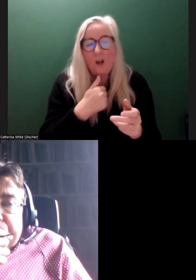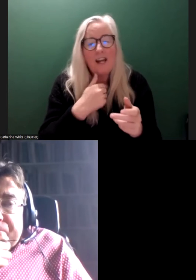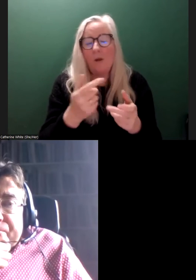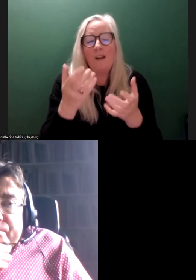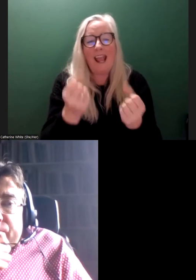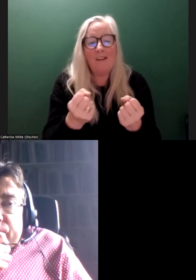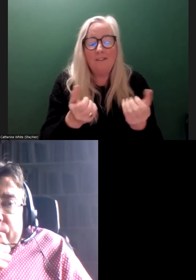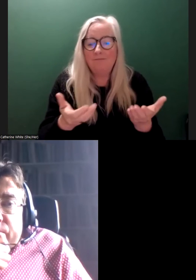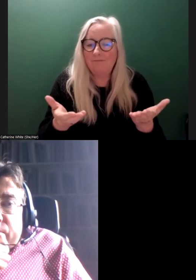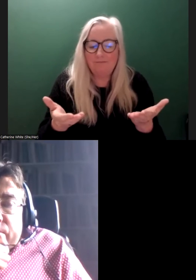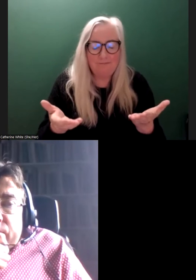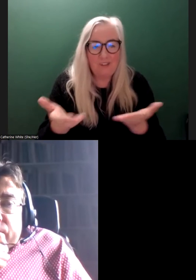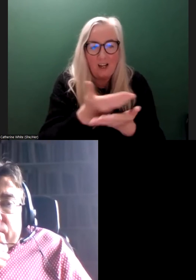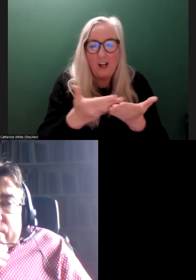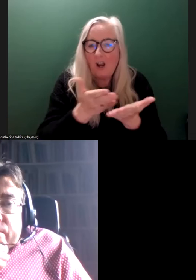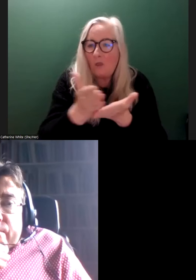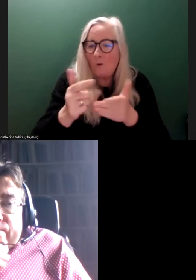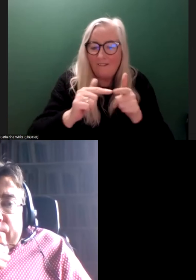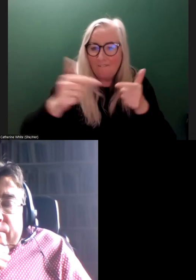evening through via virtual formats.